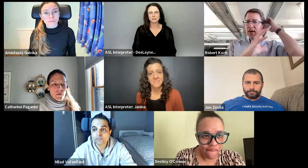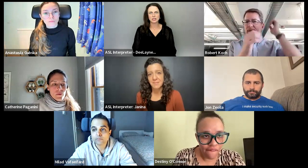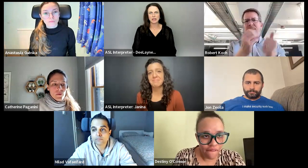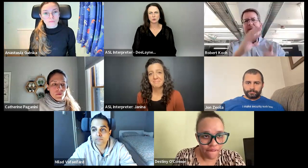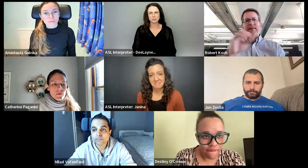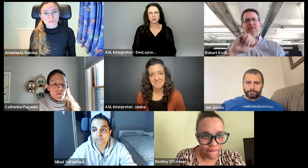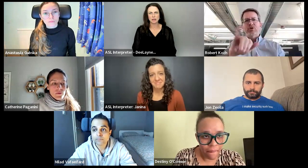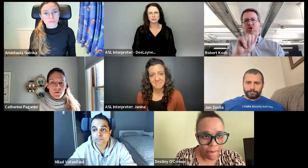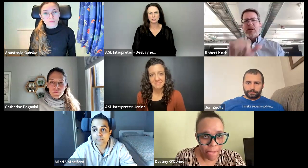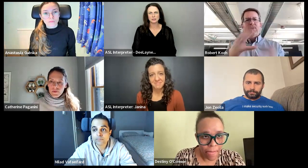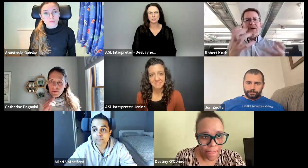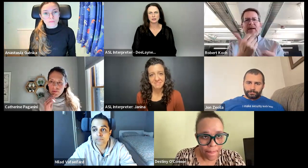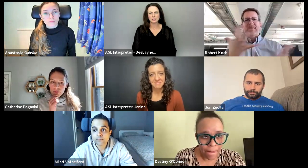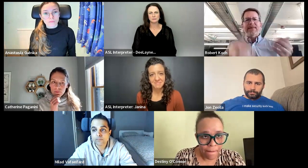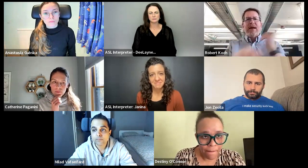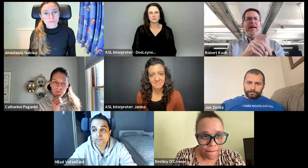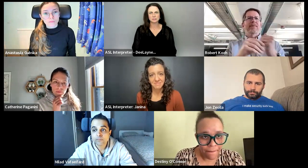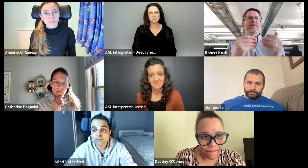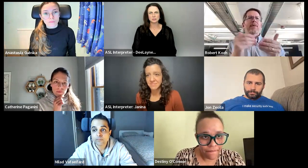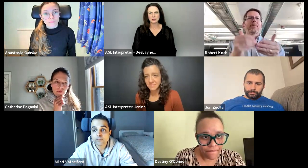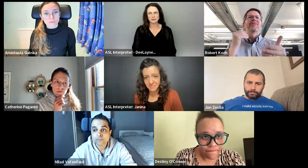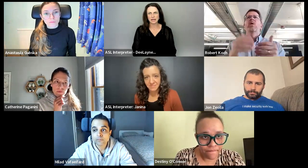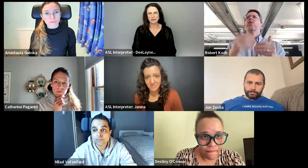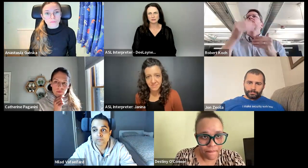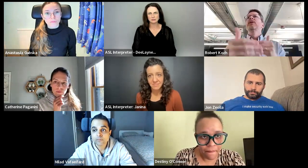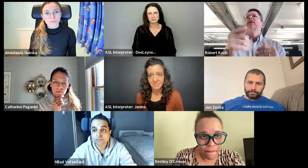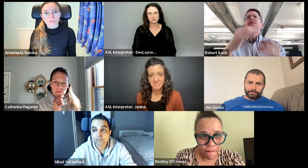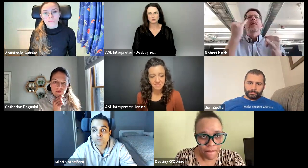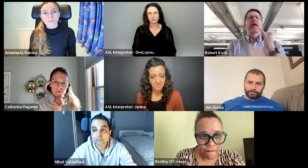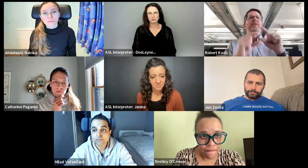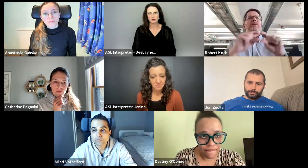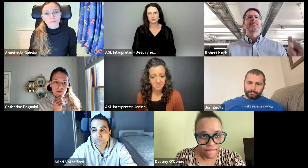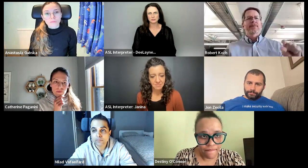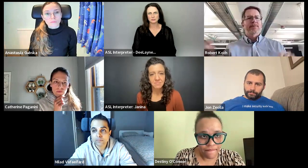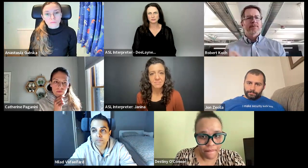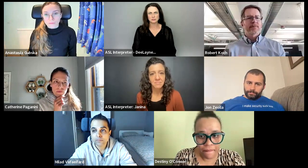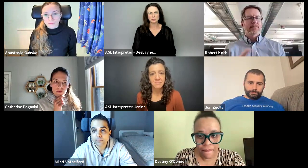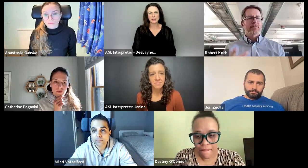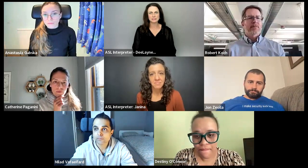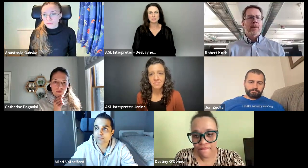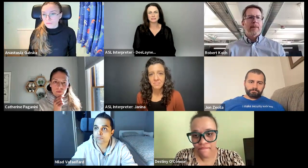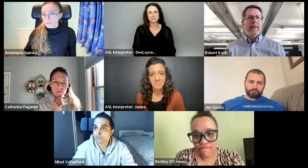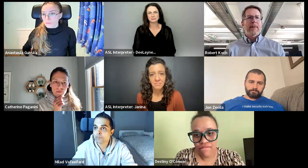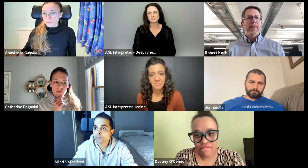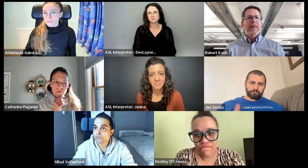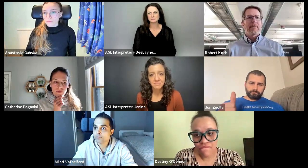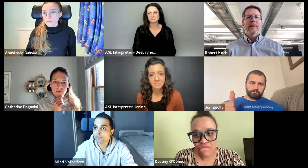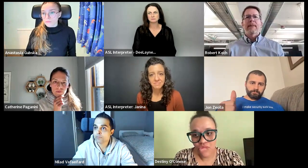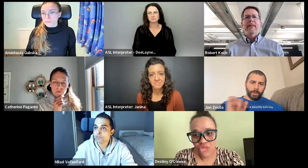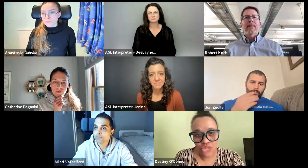Sorry, Jay or John, did you have anything to add before we move on to the, to the last bit?